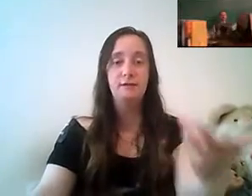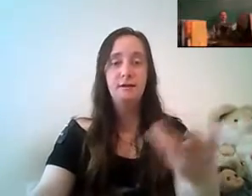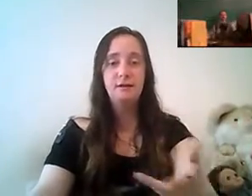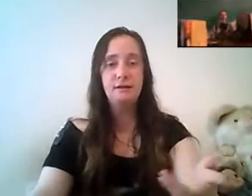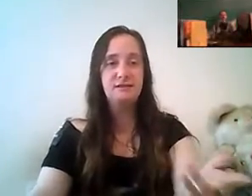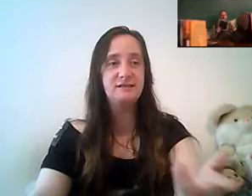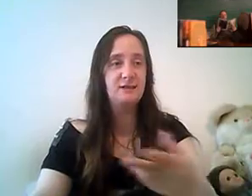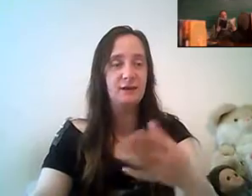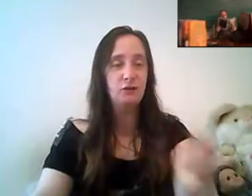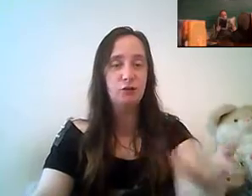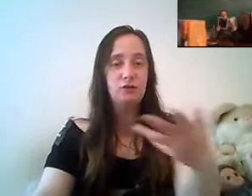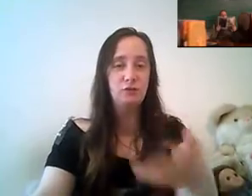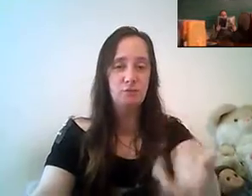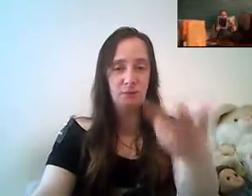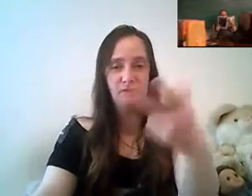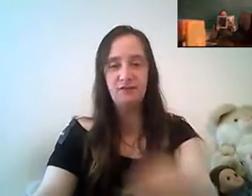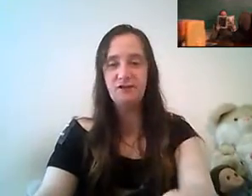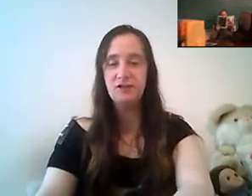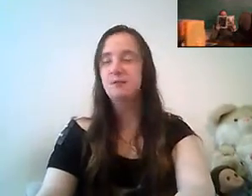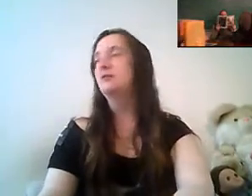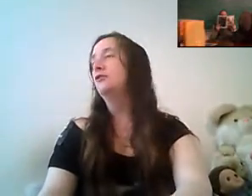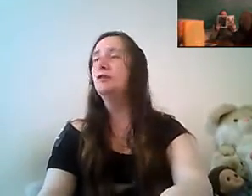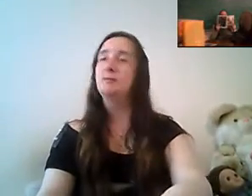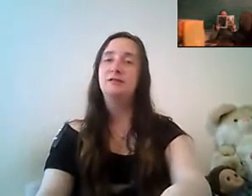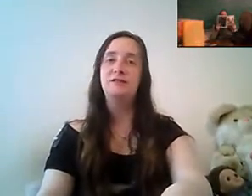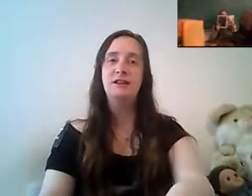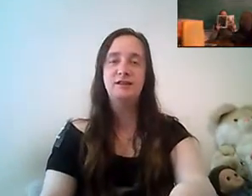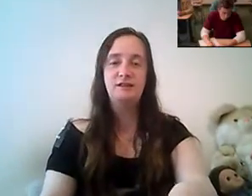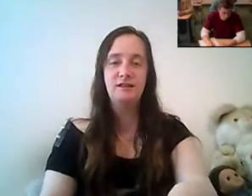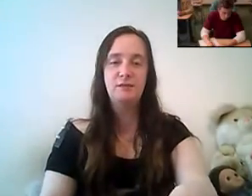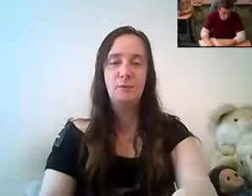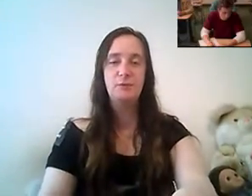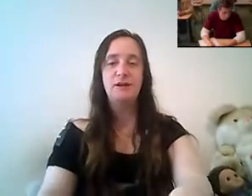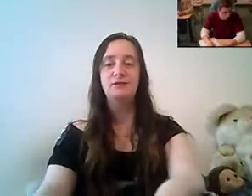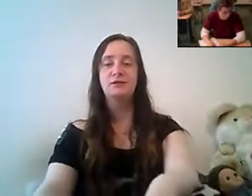it's just saying i need to talk to you but to teach you you could be changing telling people your answers